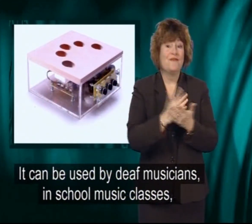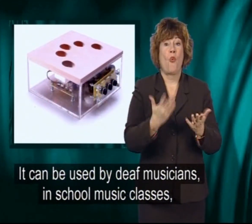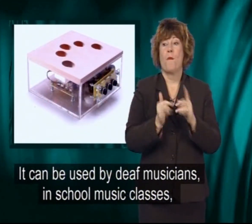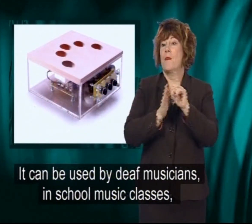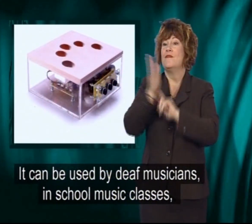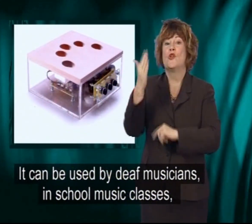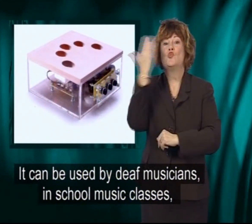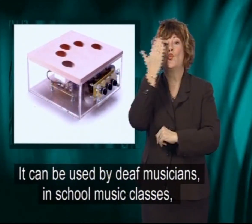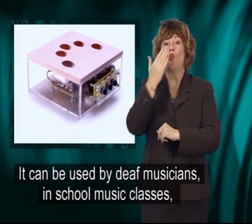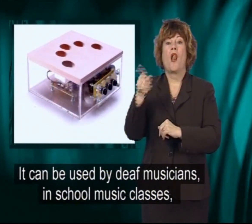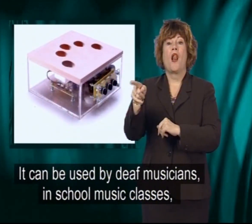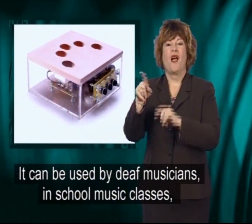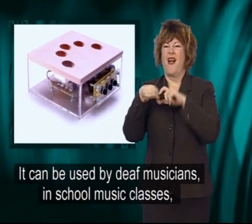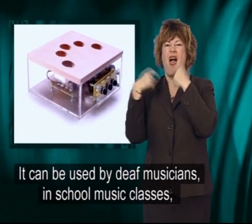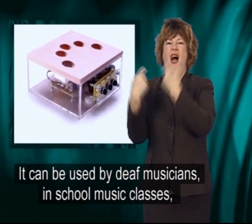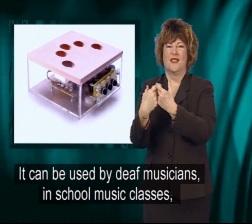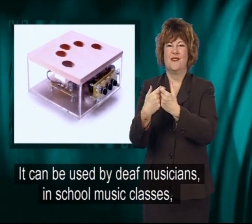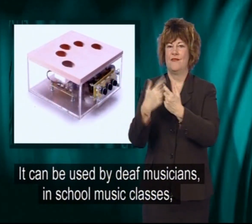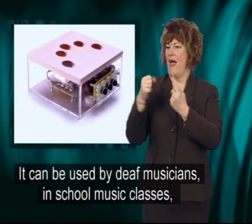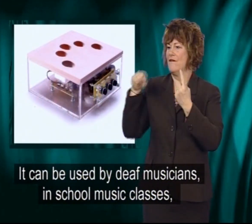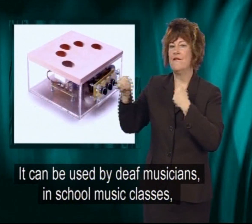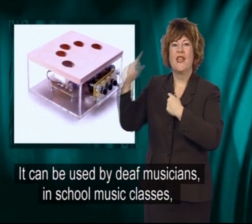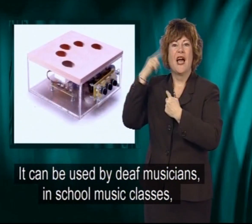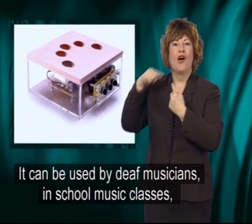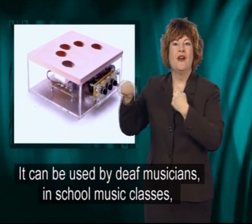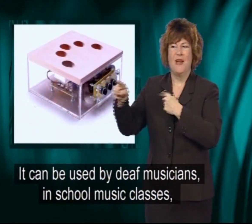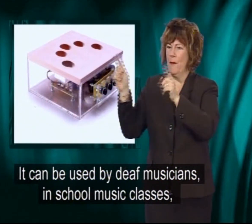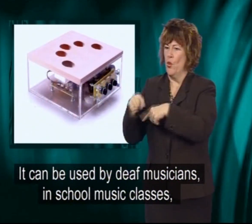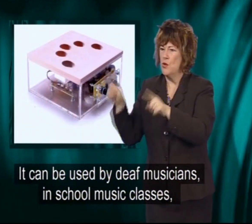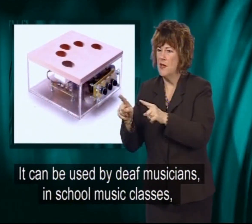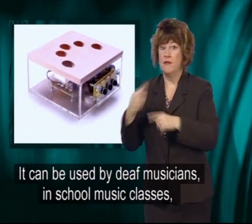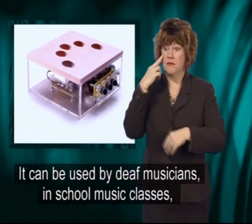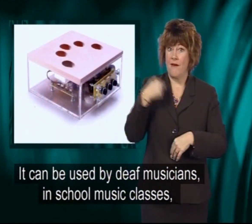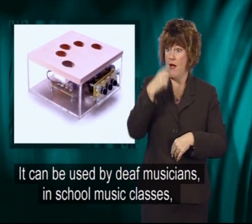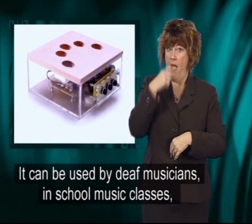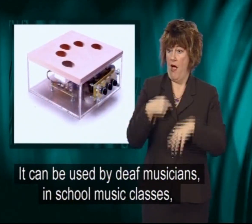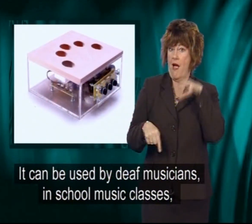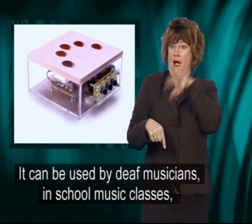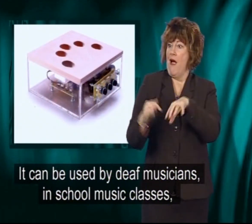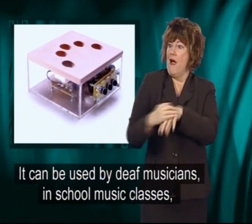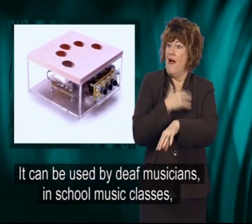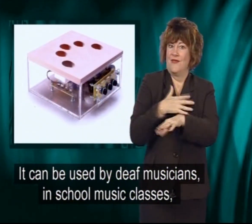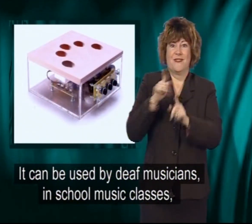It can be used by deaf musicians, in school music classes, as well as for leisure purposes.